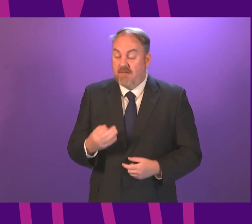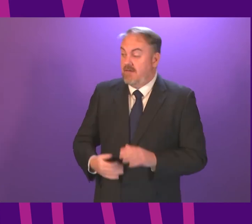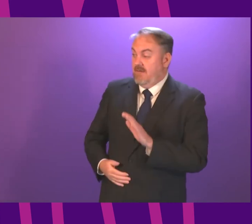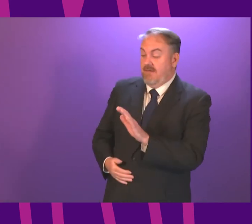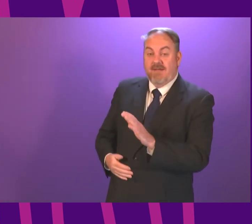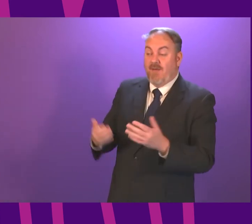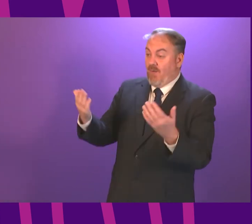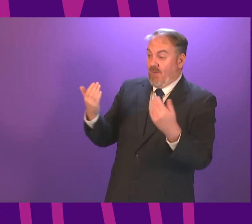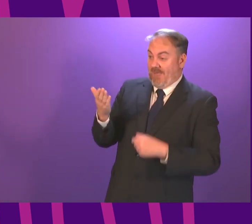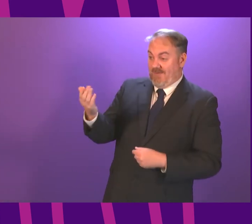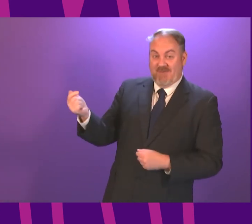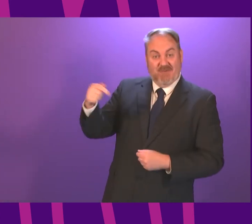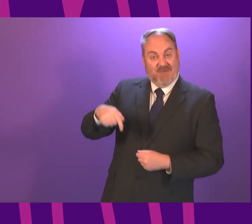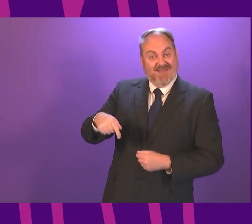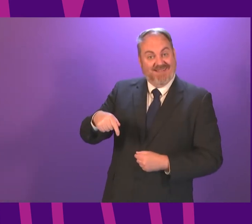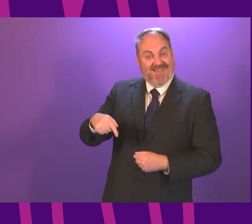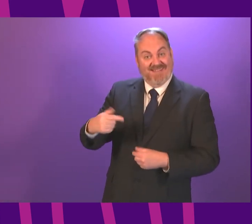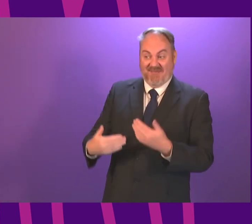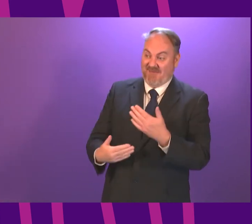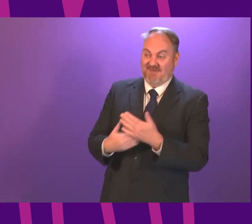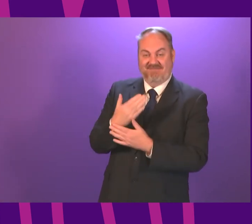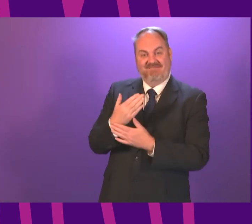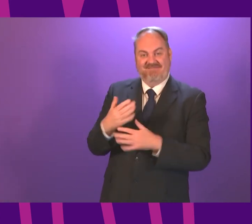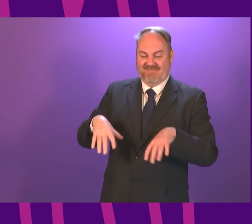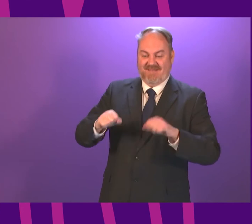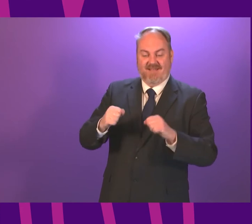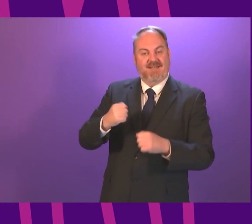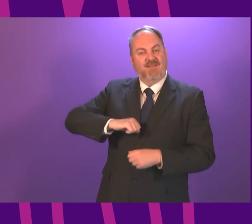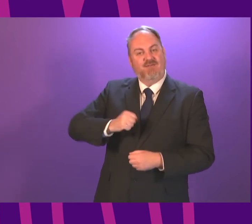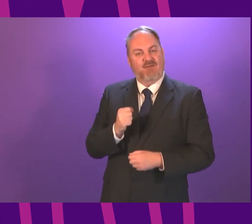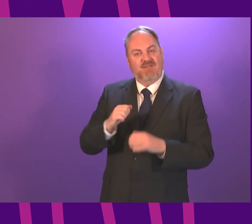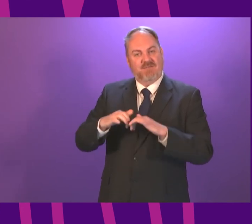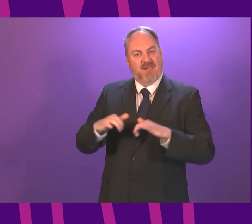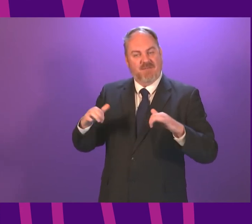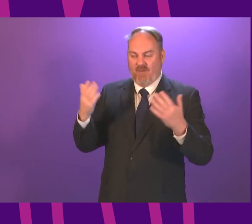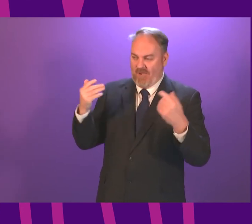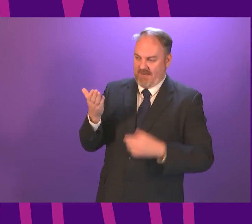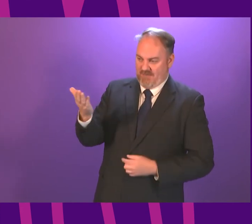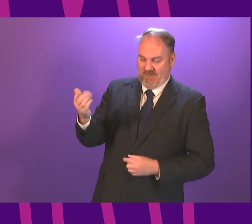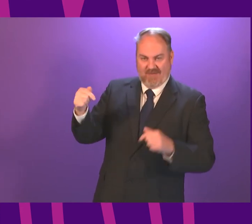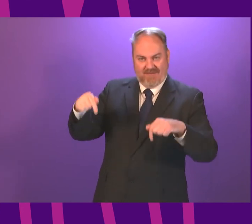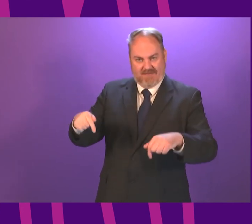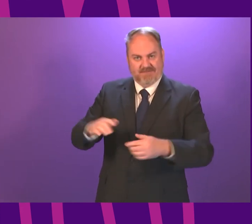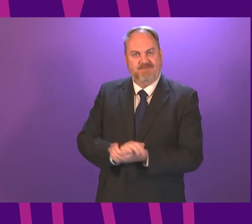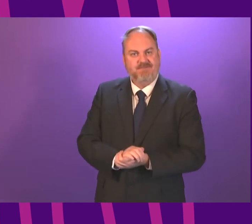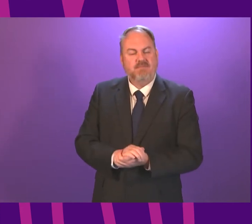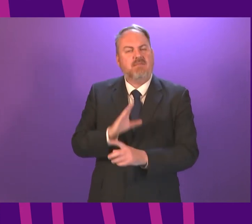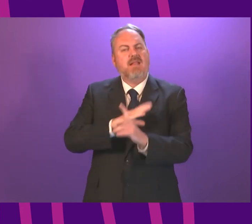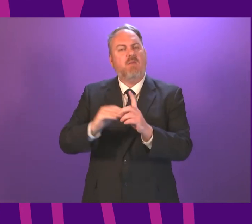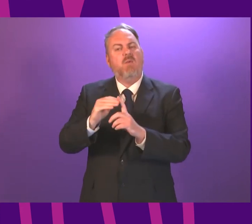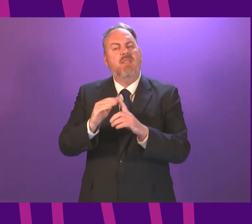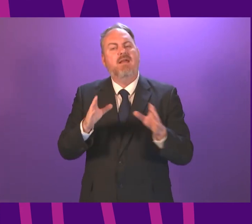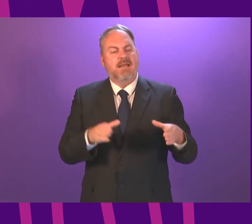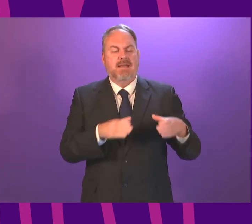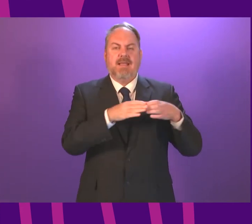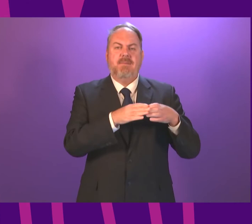in Letham in the torrential rain all the more worth it to see him in his place in this chamber. The Cabinet Secretary for Rural Affairs